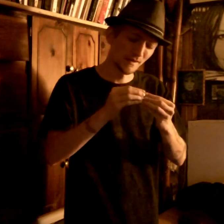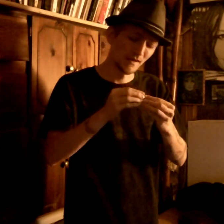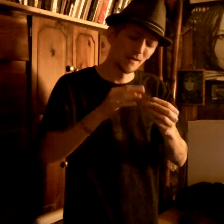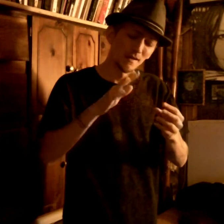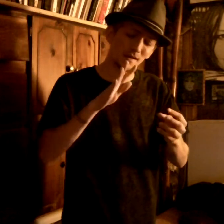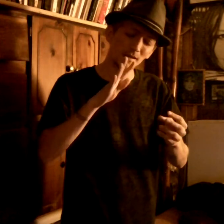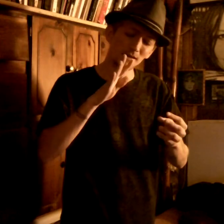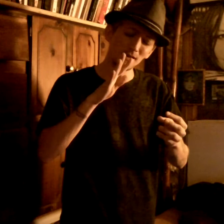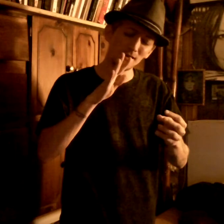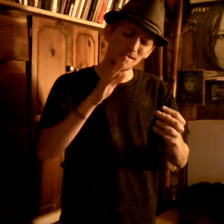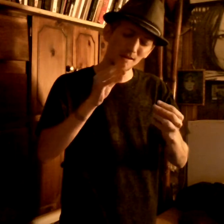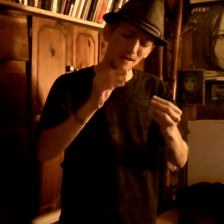kiss